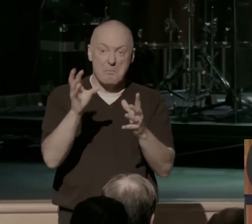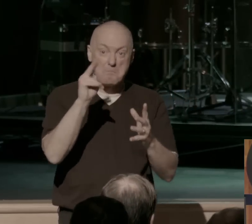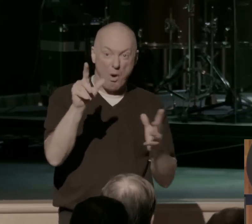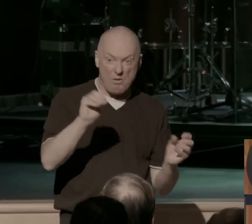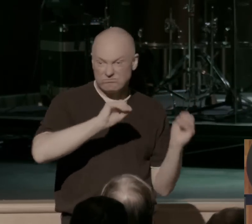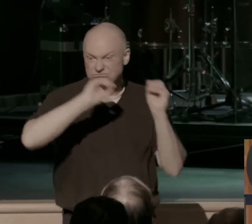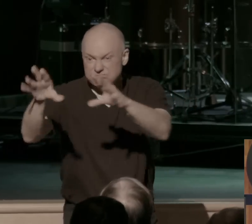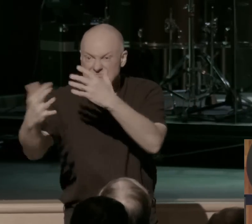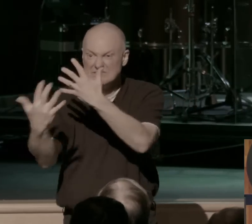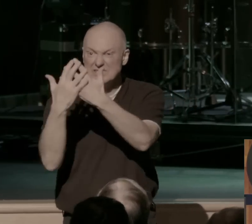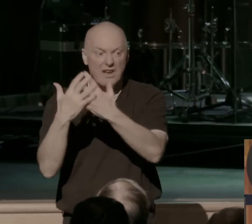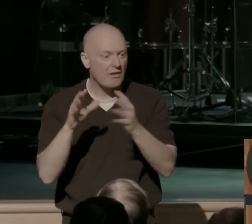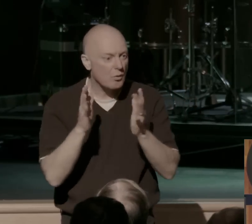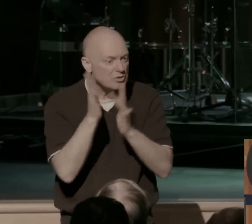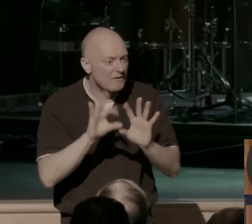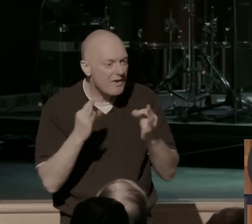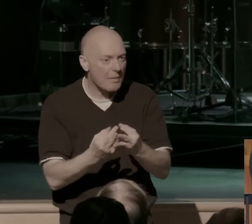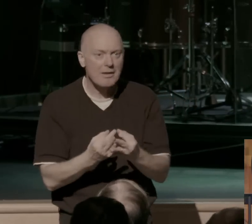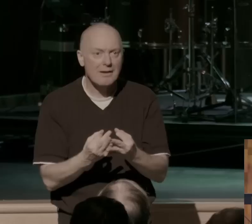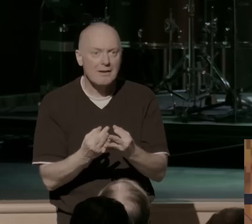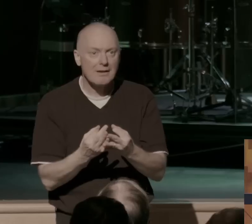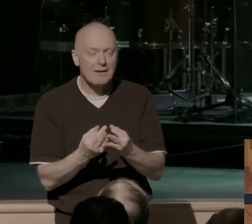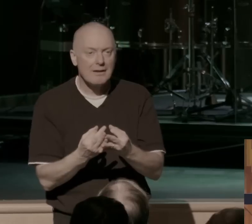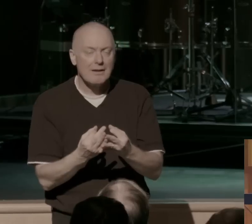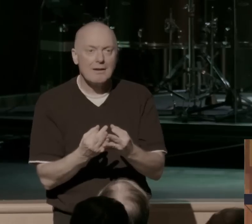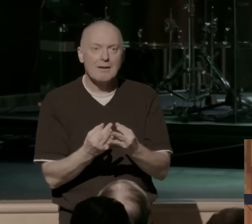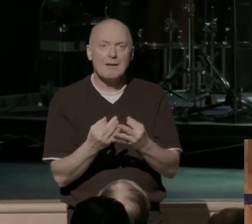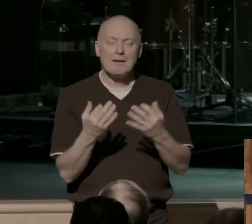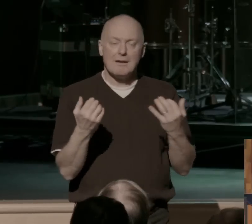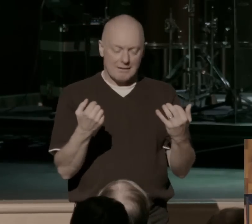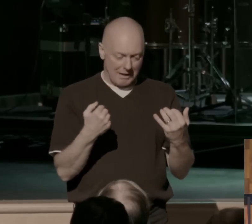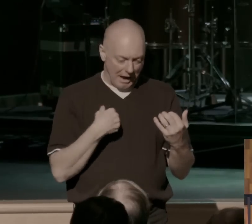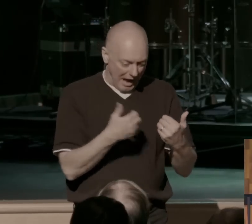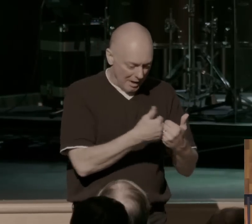And he says, I've been set apart by the grace of God through his son.